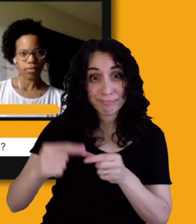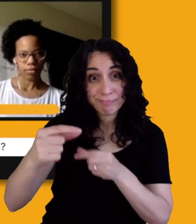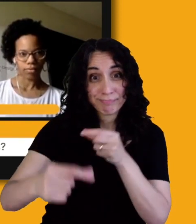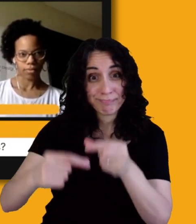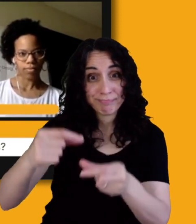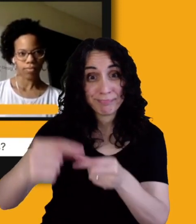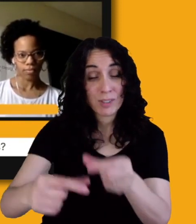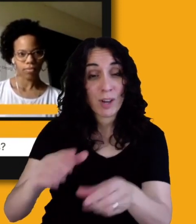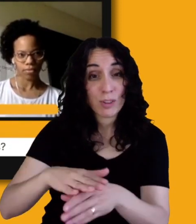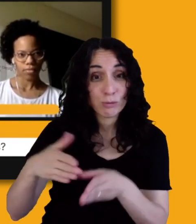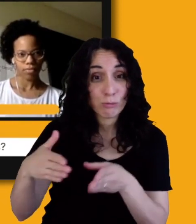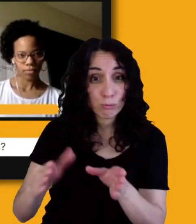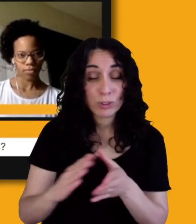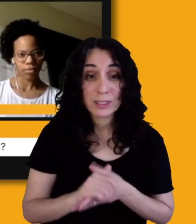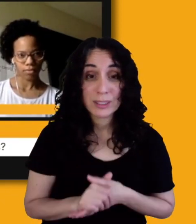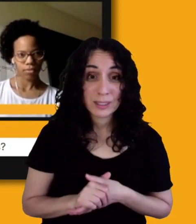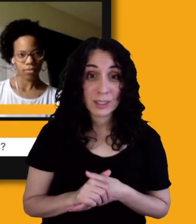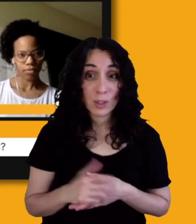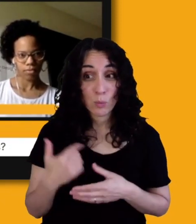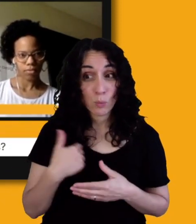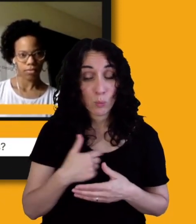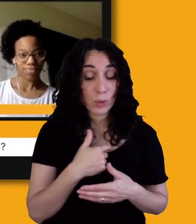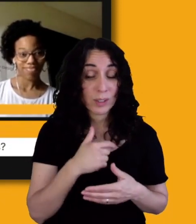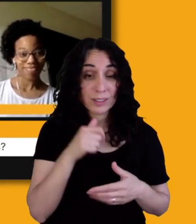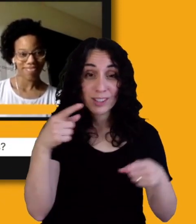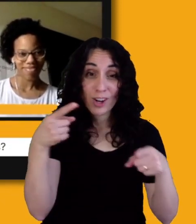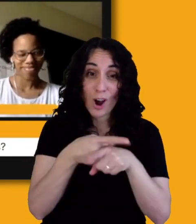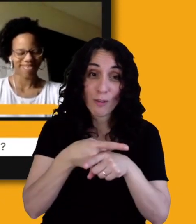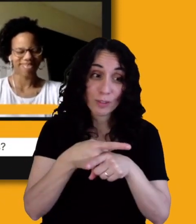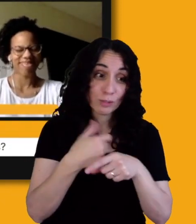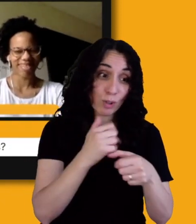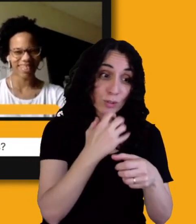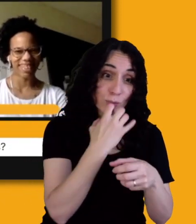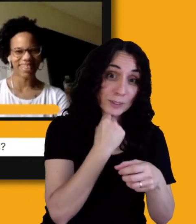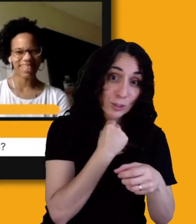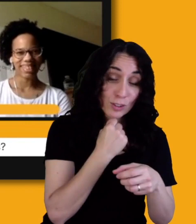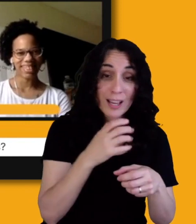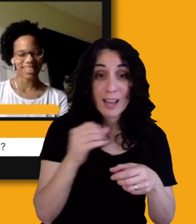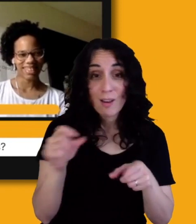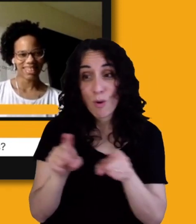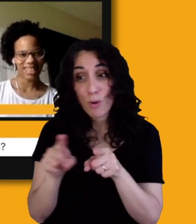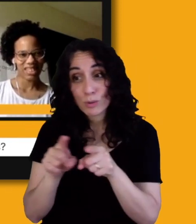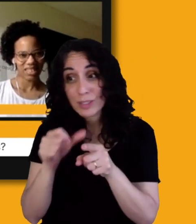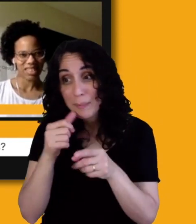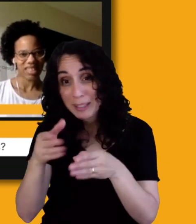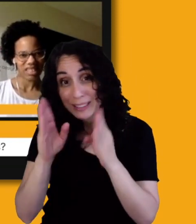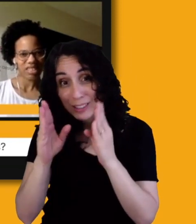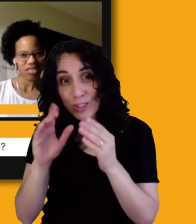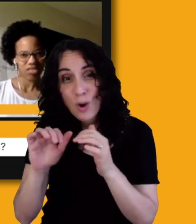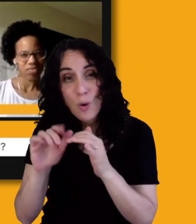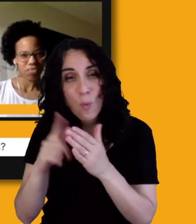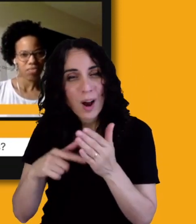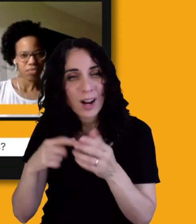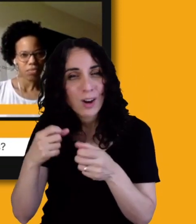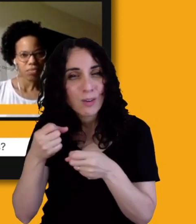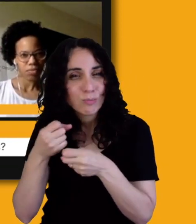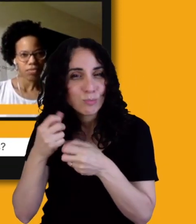I am a, I'm getting old, but I'm a very, I'm a, I'm a highly able-bodied person. And we don't walk on our brick